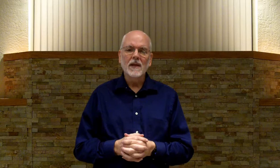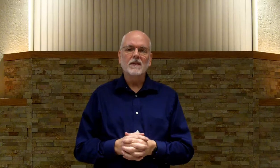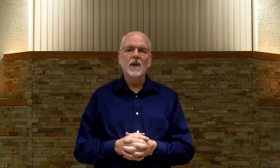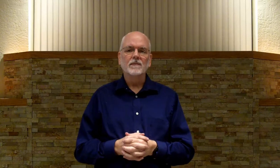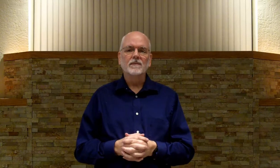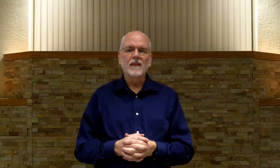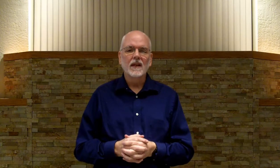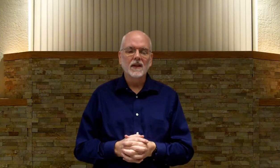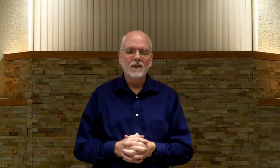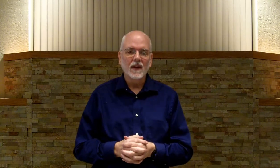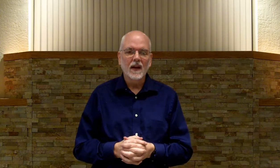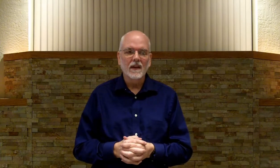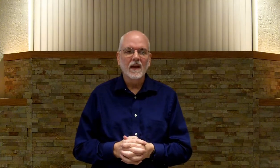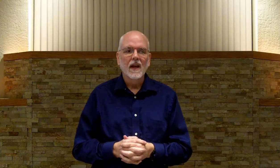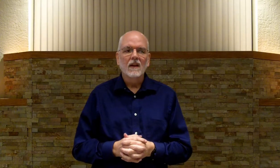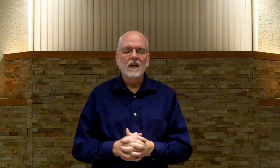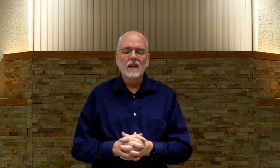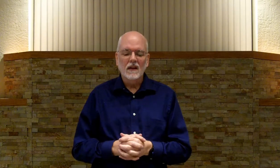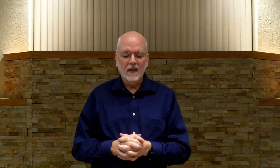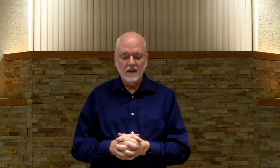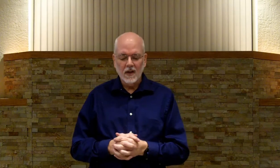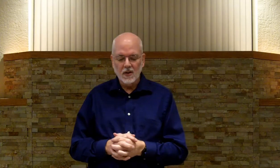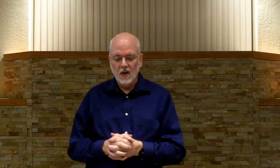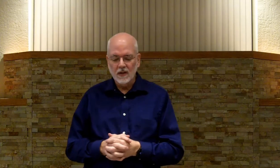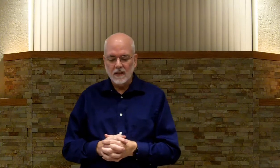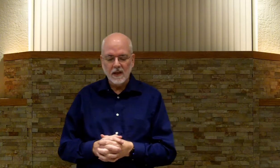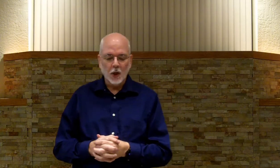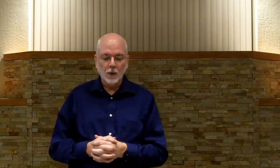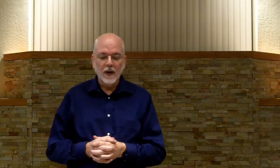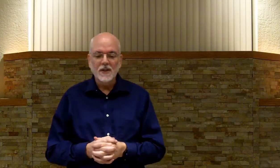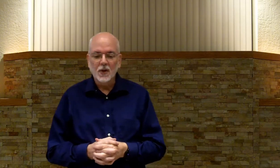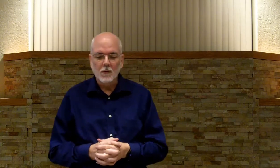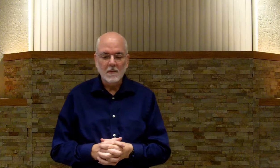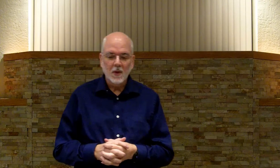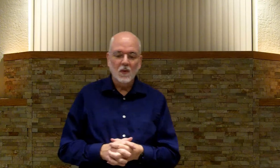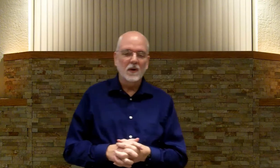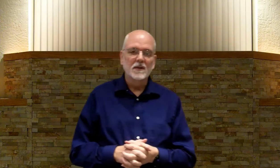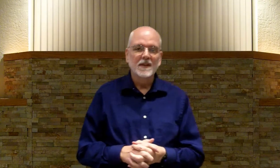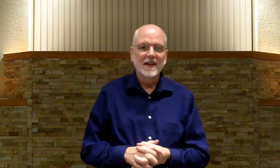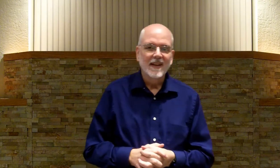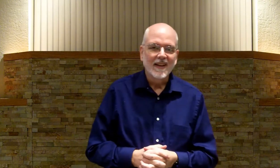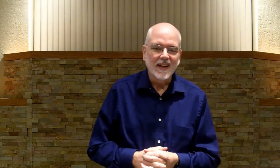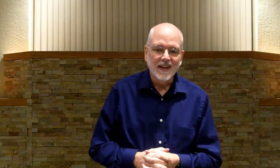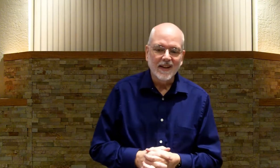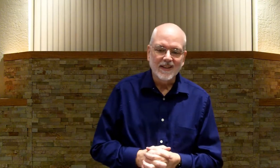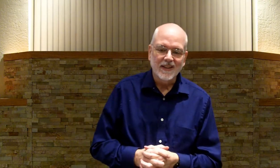beast, though. It's a different kind of thing. The songs, it's easier to remember the words than it is